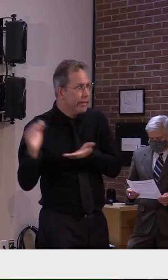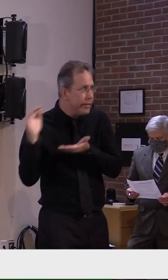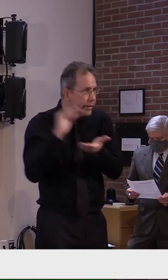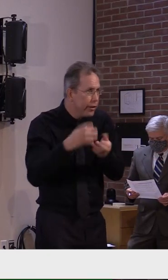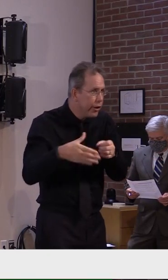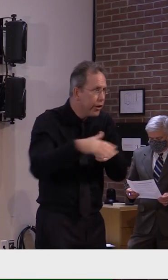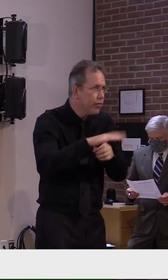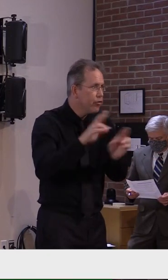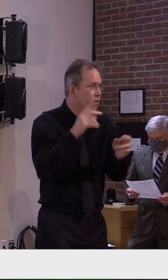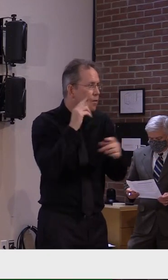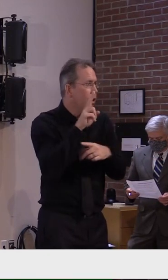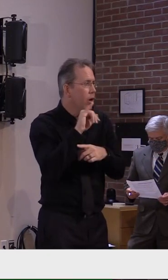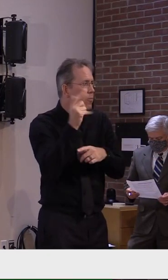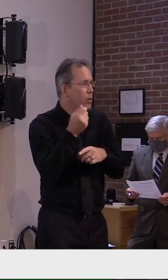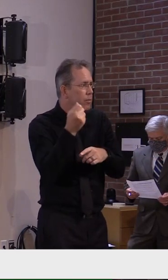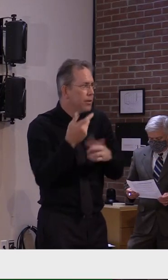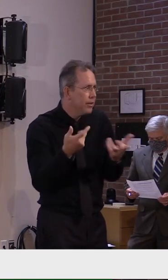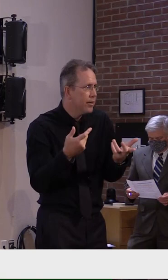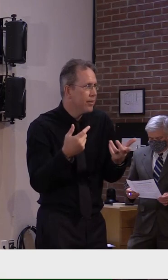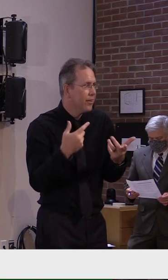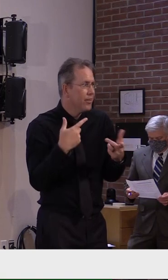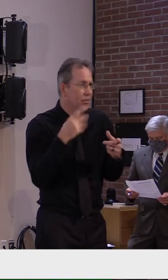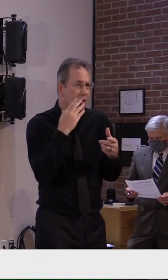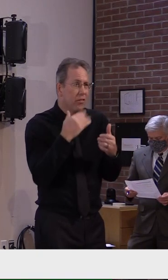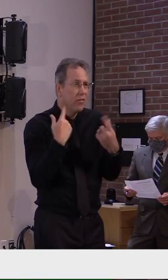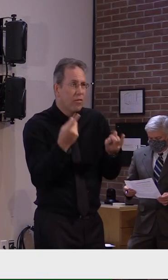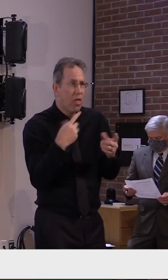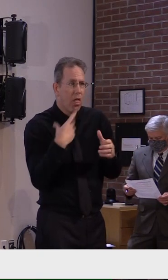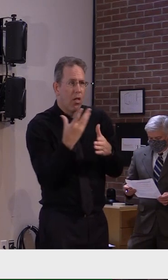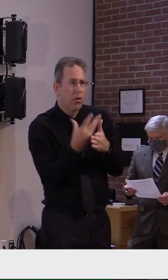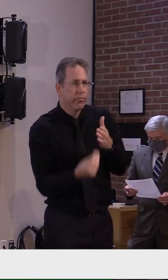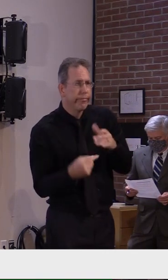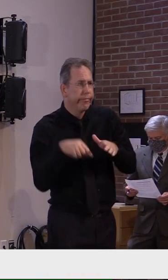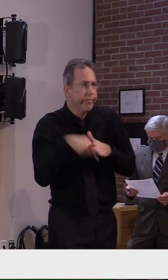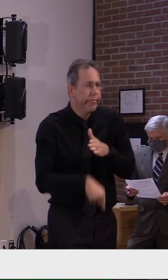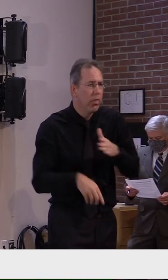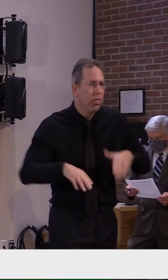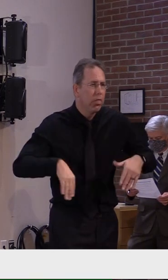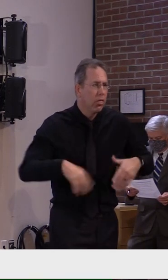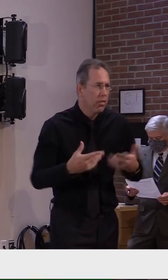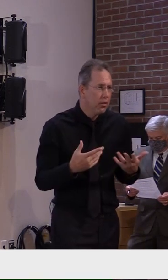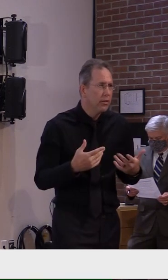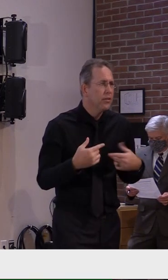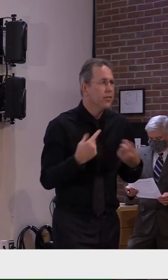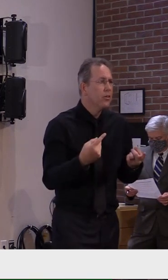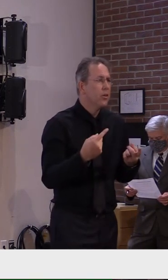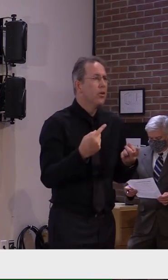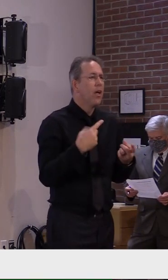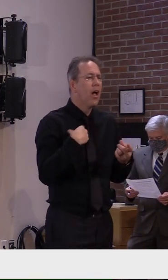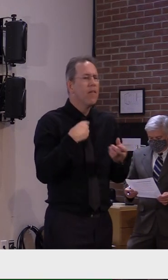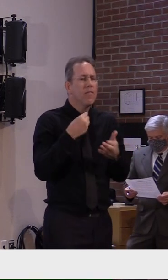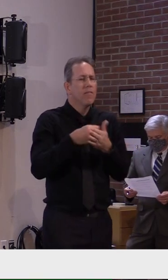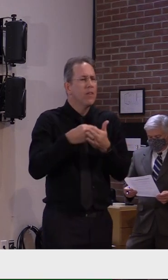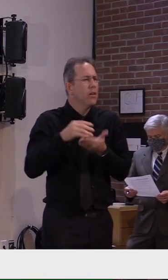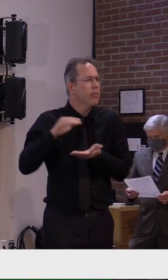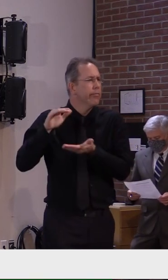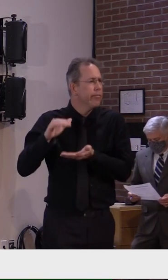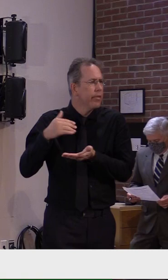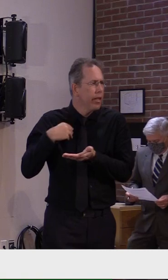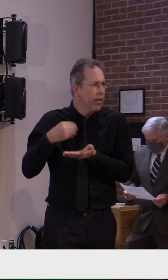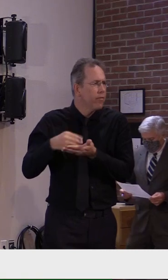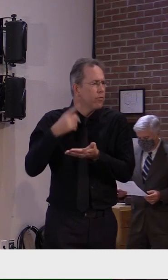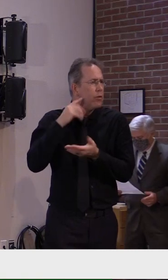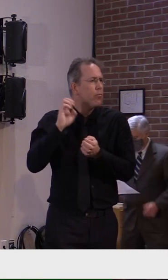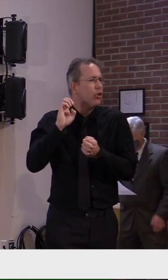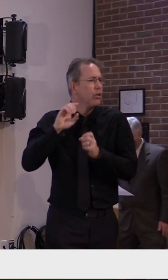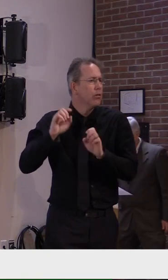reserves in some of our rainy day funds that we can utilize. So, you know, as a state, we're in better